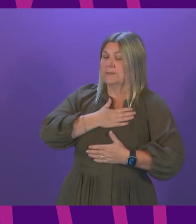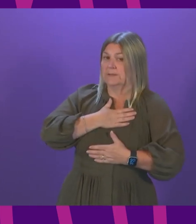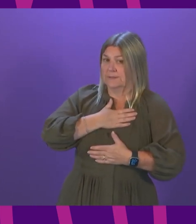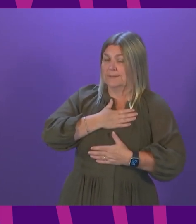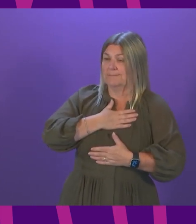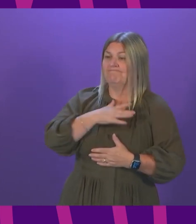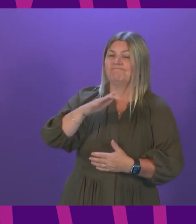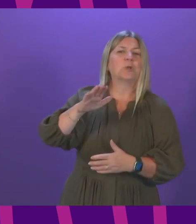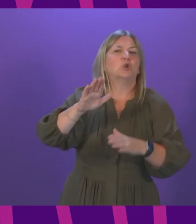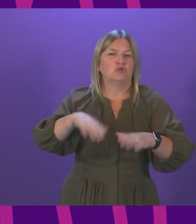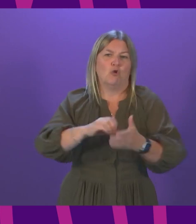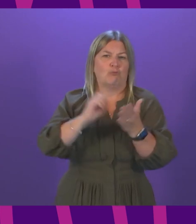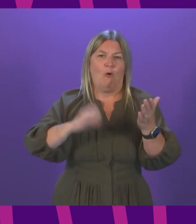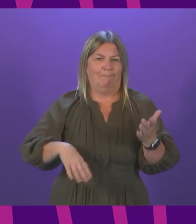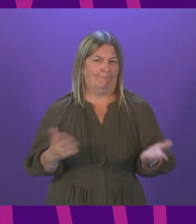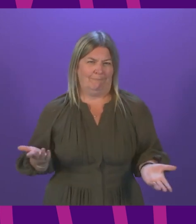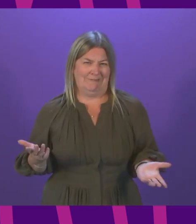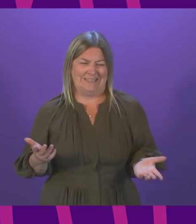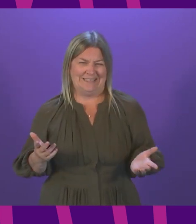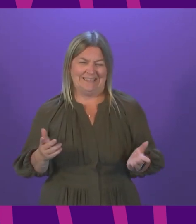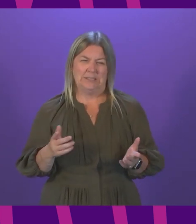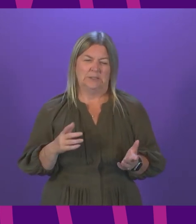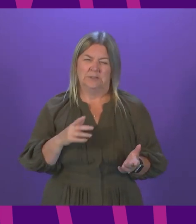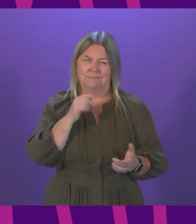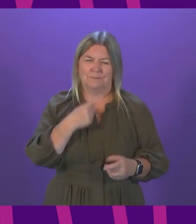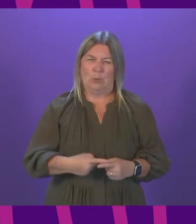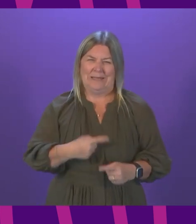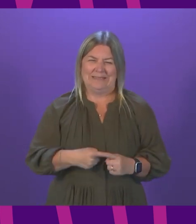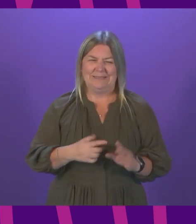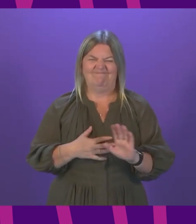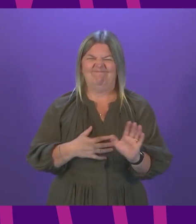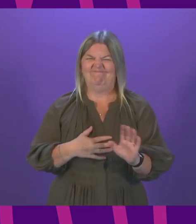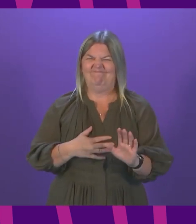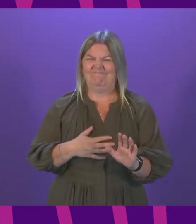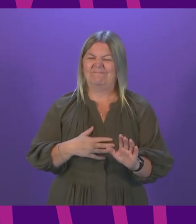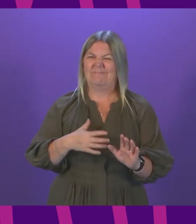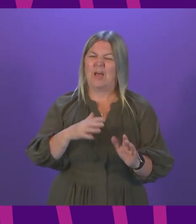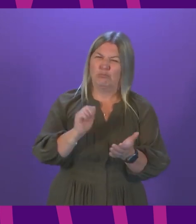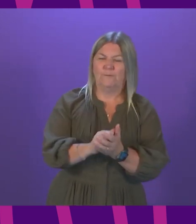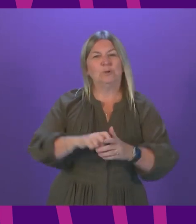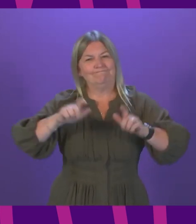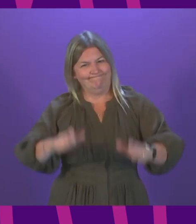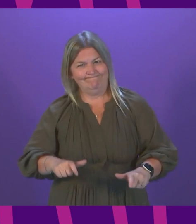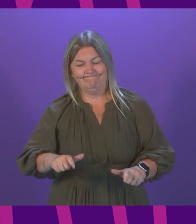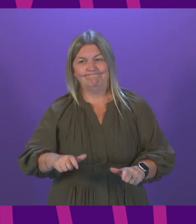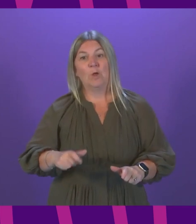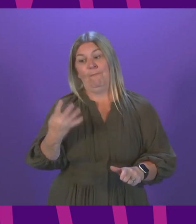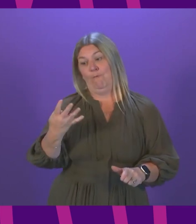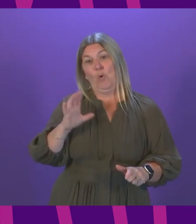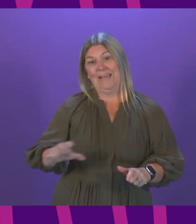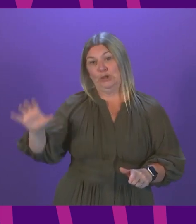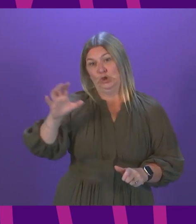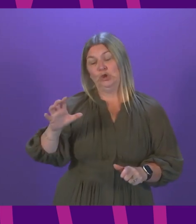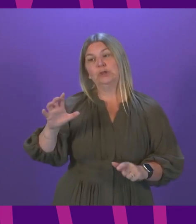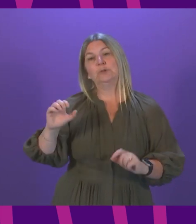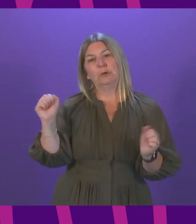not to be dropped, at least not immediately, anywhere in the UK. So, for no Government across the UK to do this.